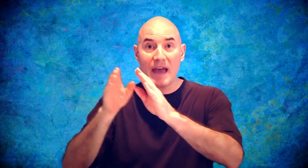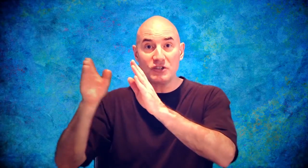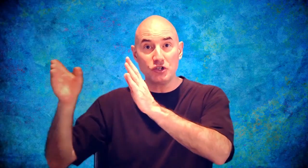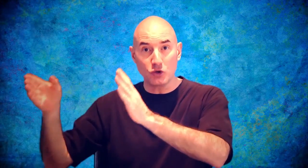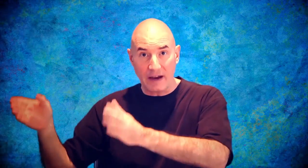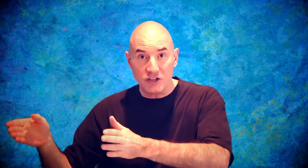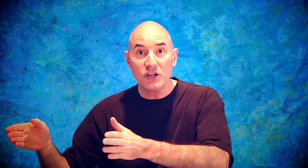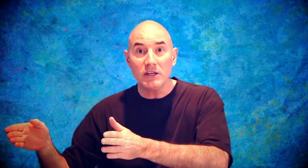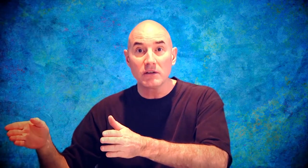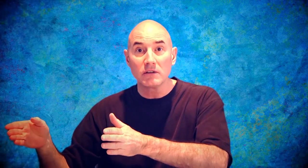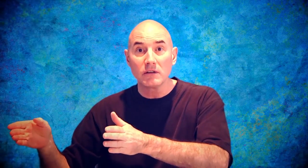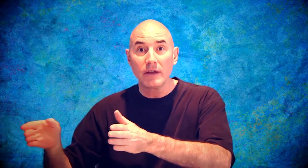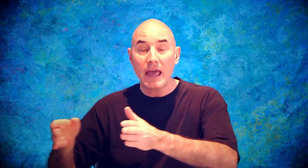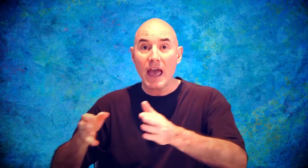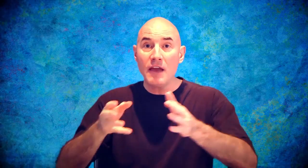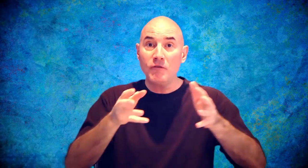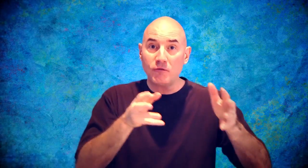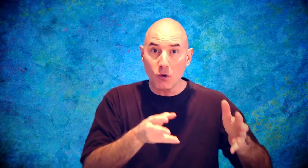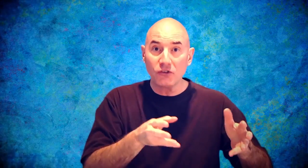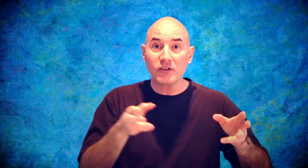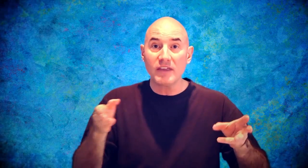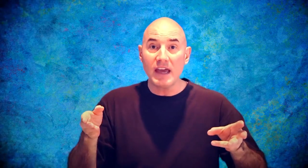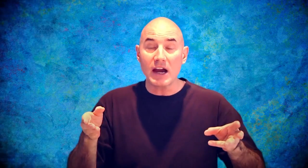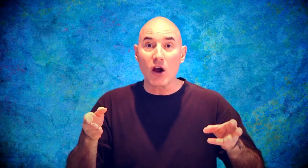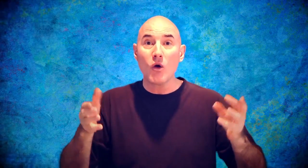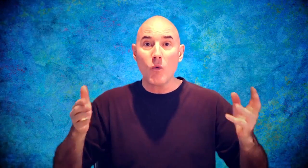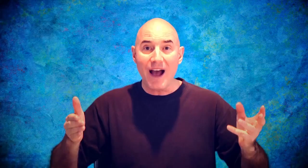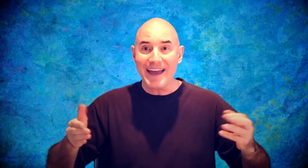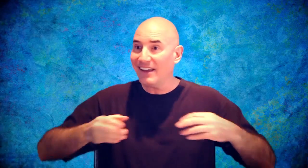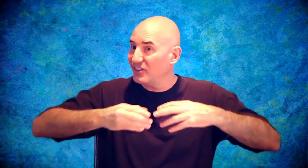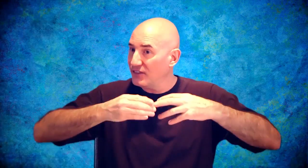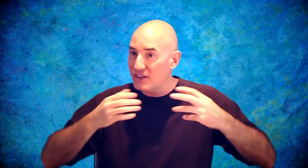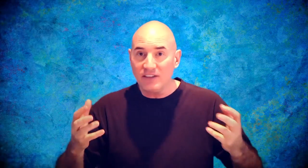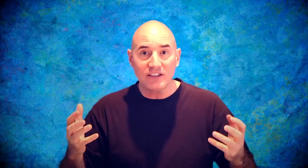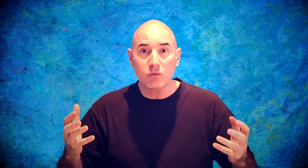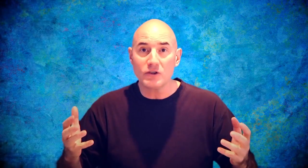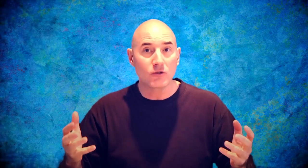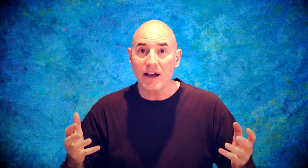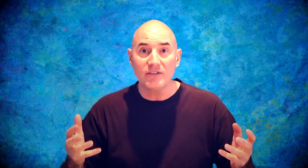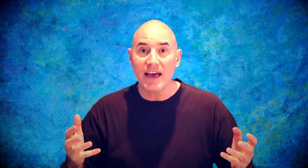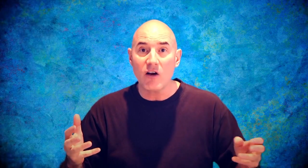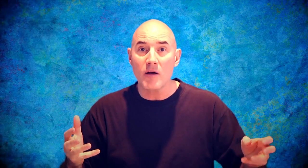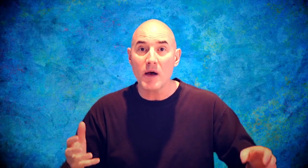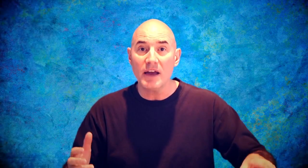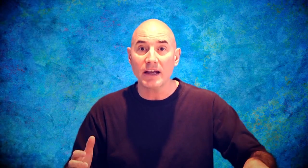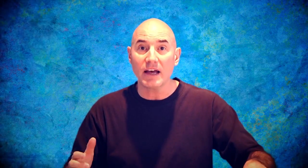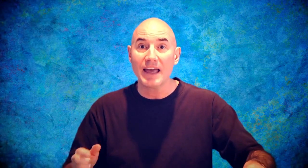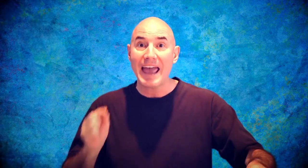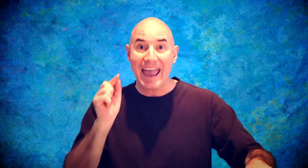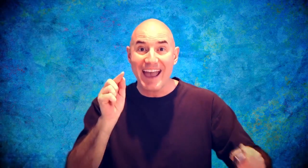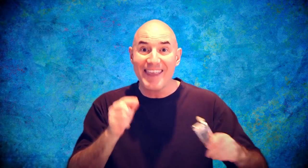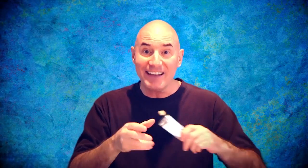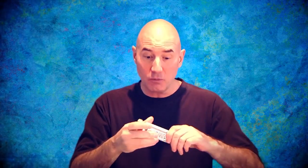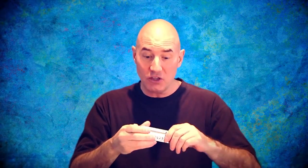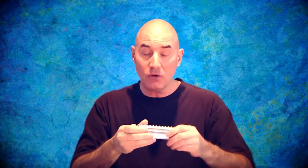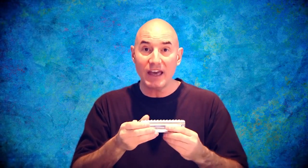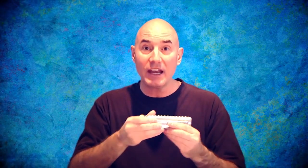match duration and force of the air. Why? Because this is what drives that harmonica. And that's when you get